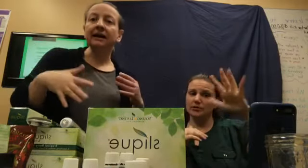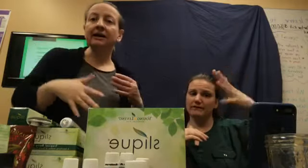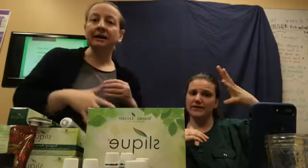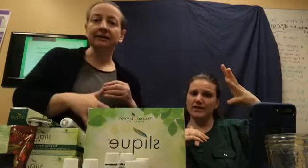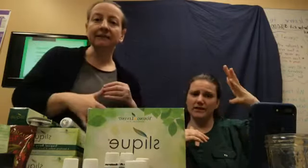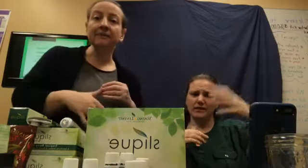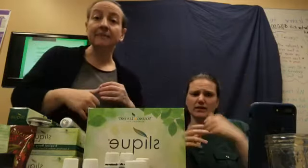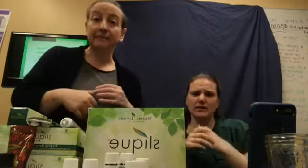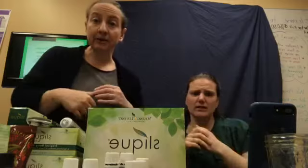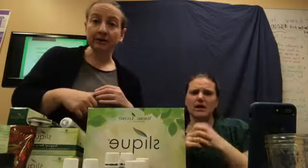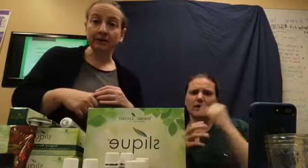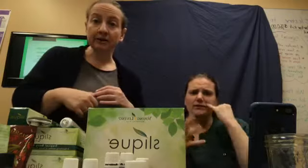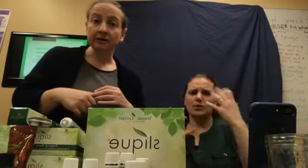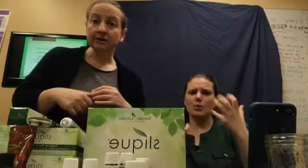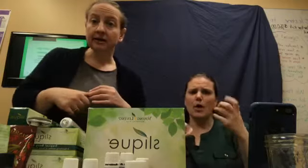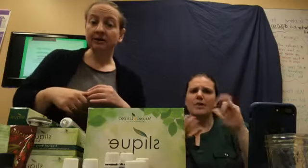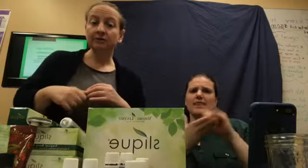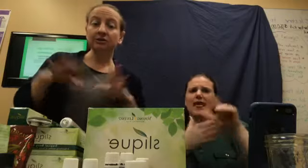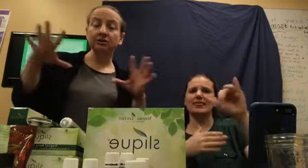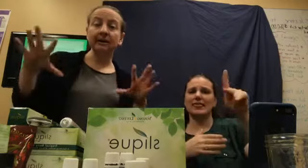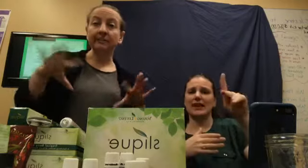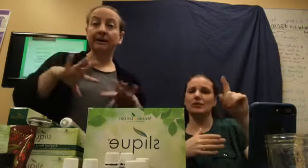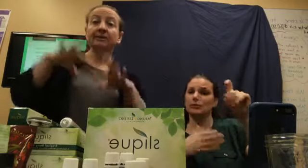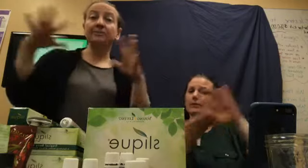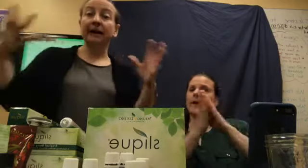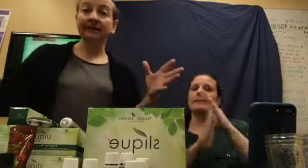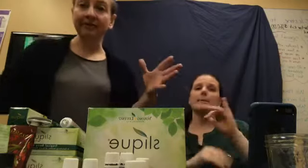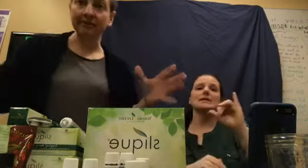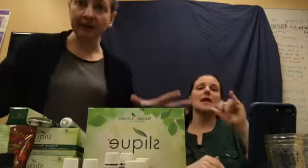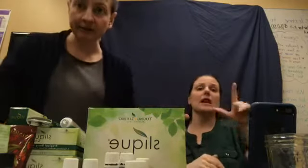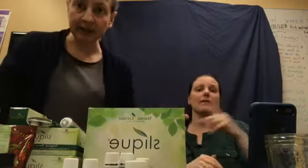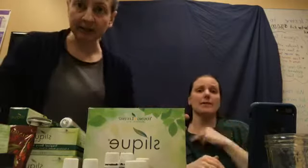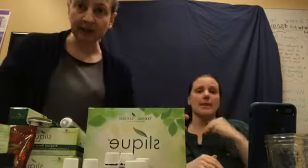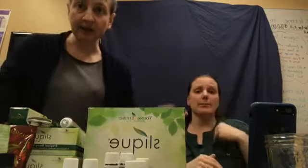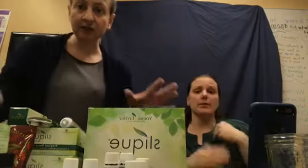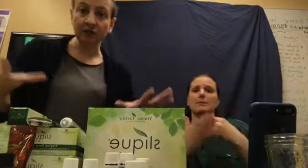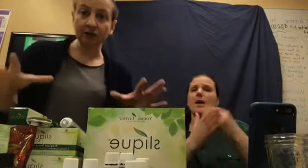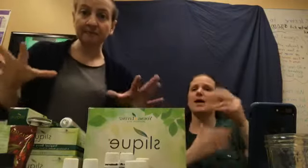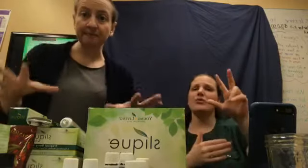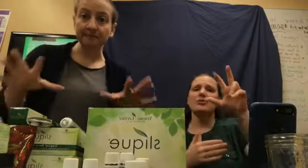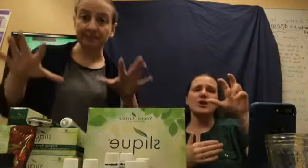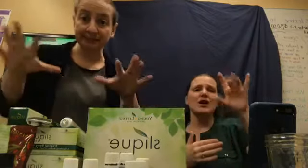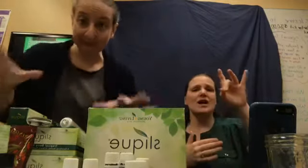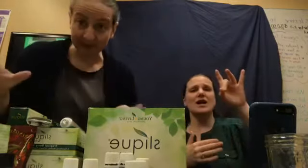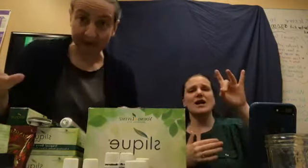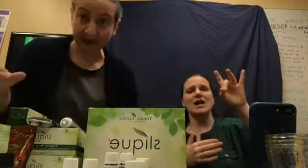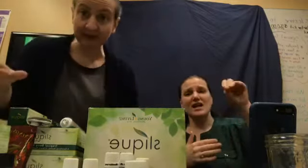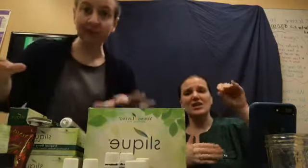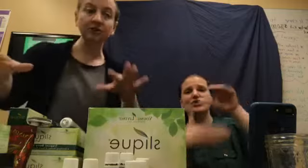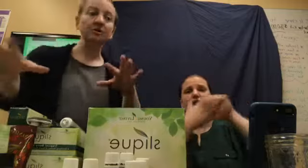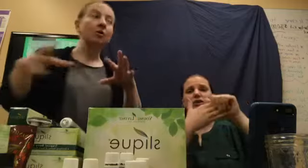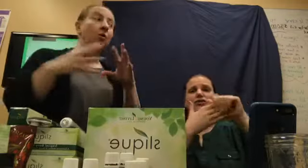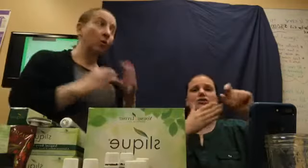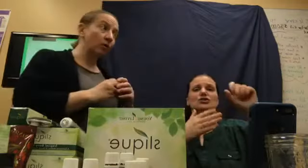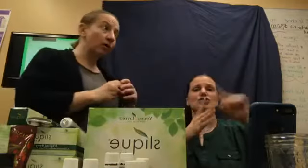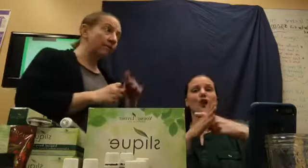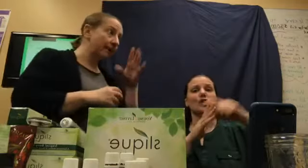Young Living member. And, you can do that by either buying that $380 starter sleek package. Or, by